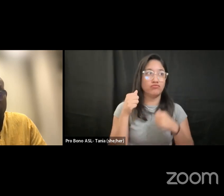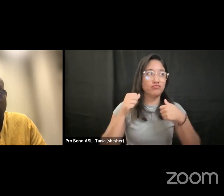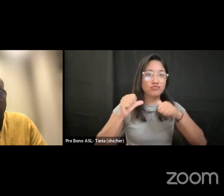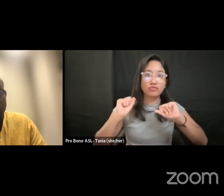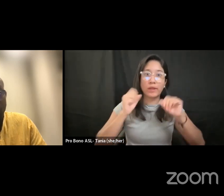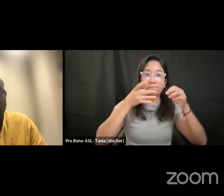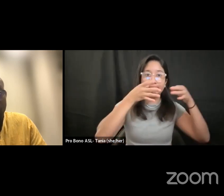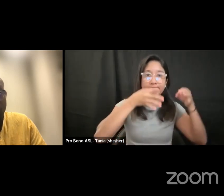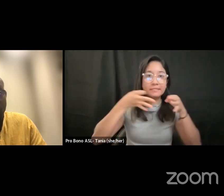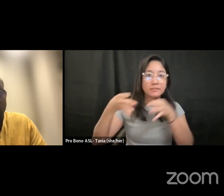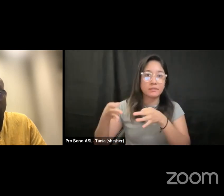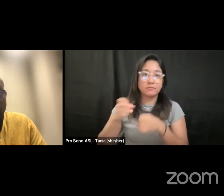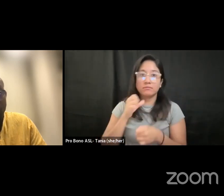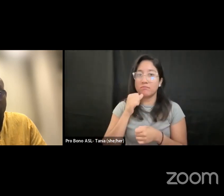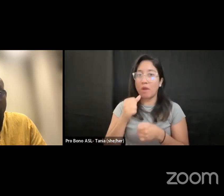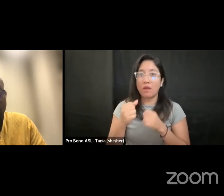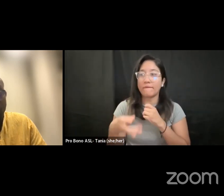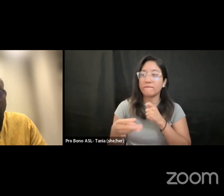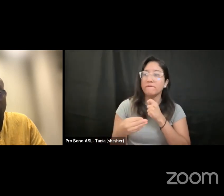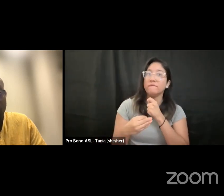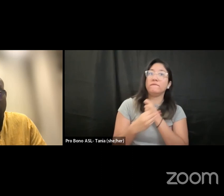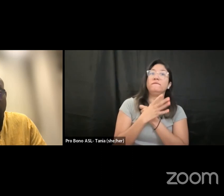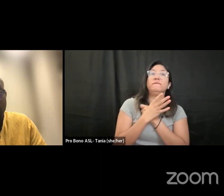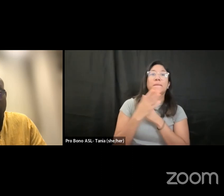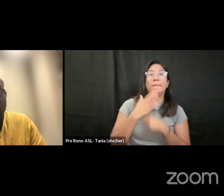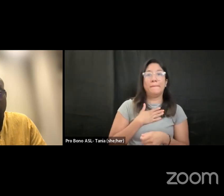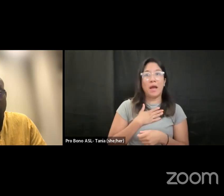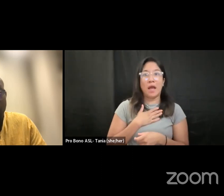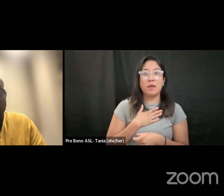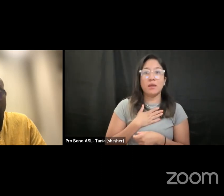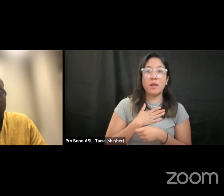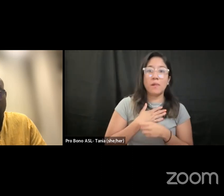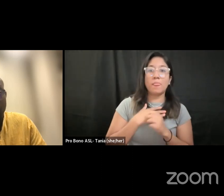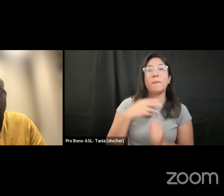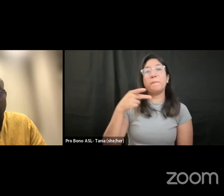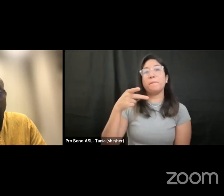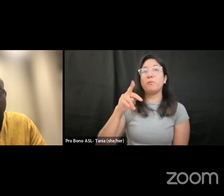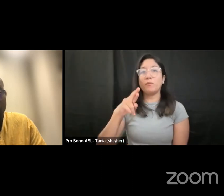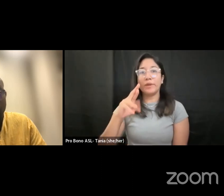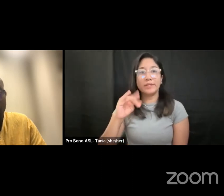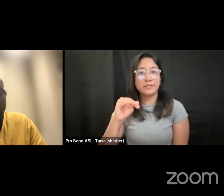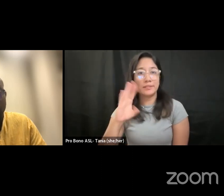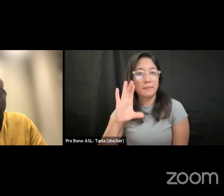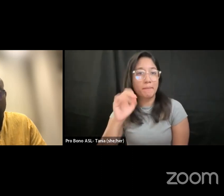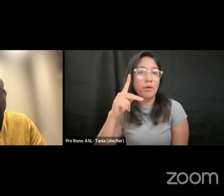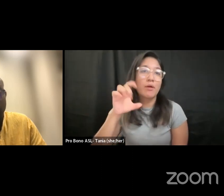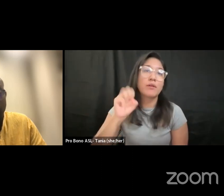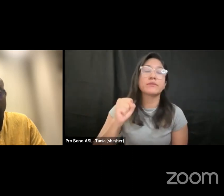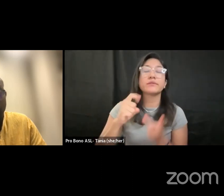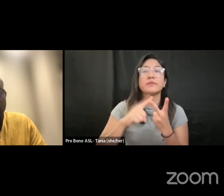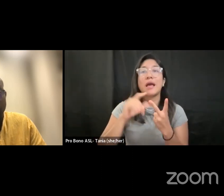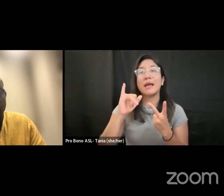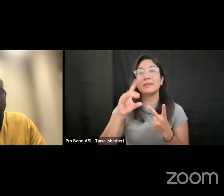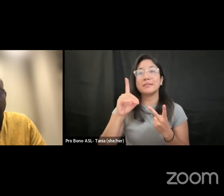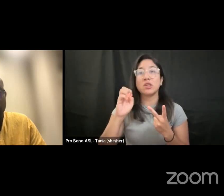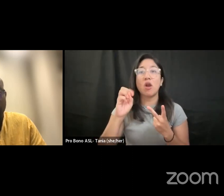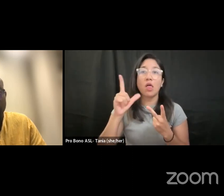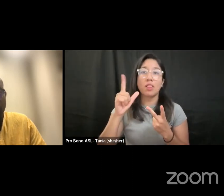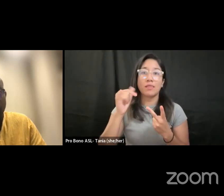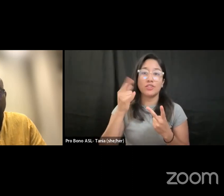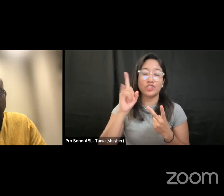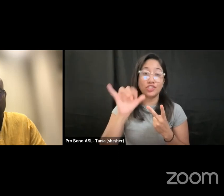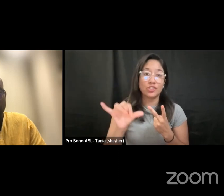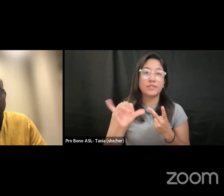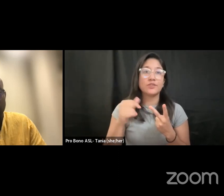not affect my ideologies and my principles so that is something that each artist each organization each theater